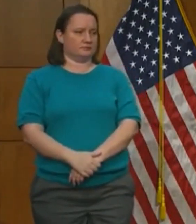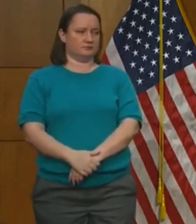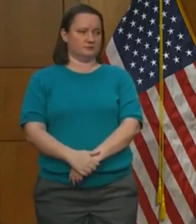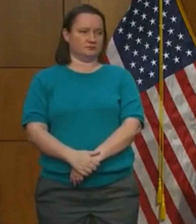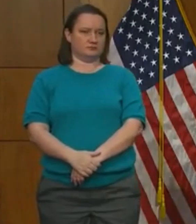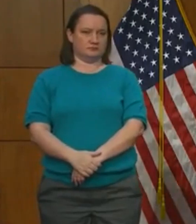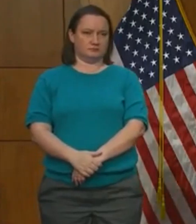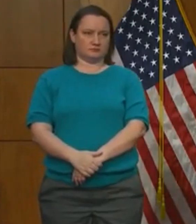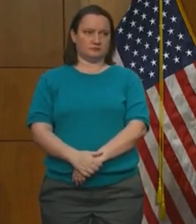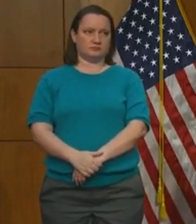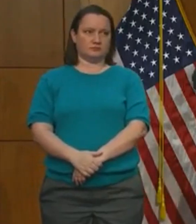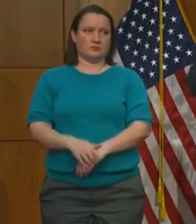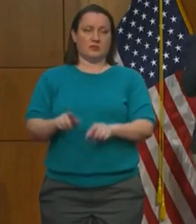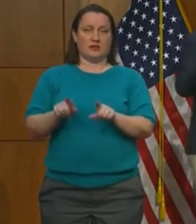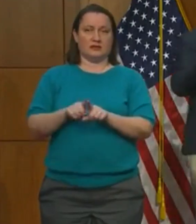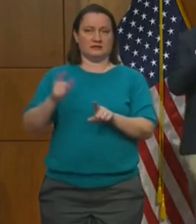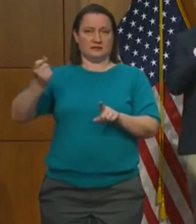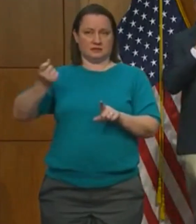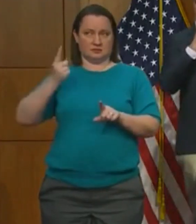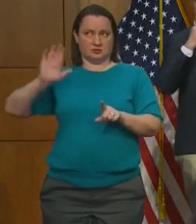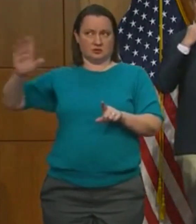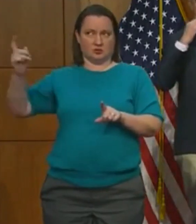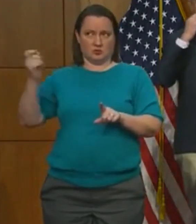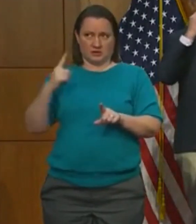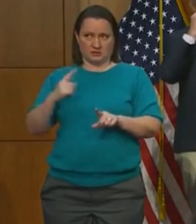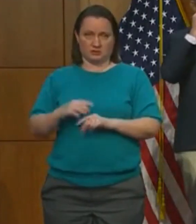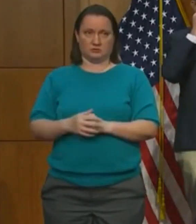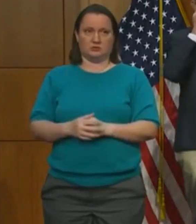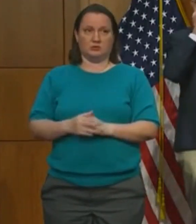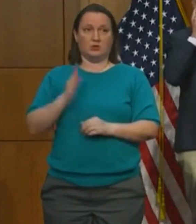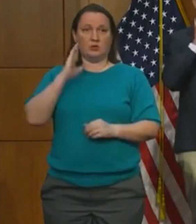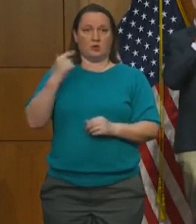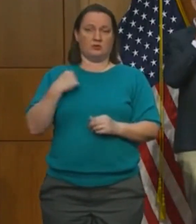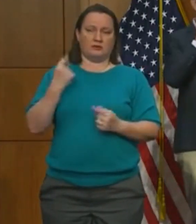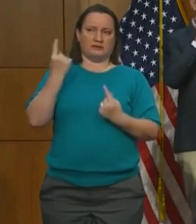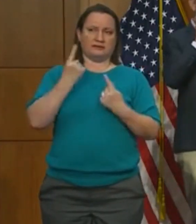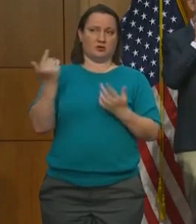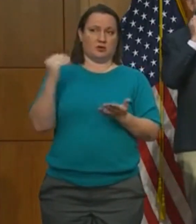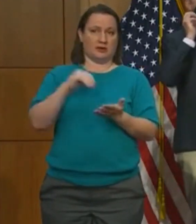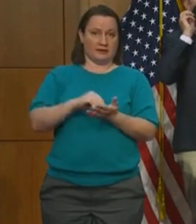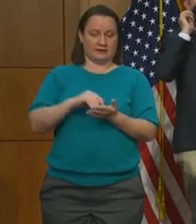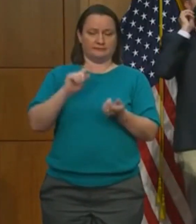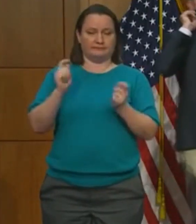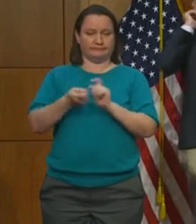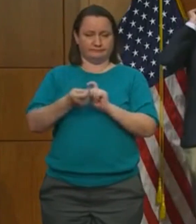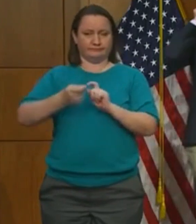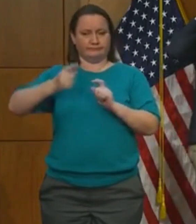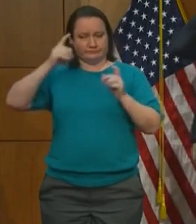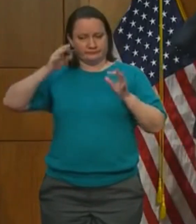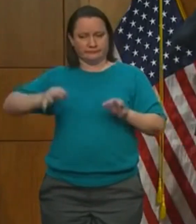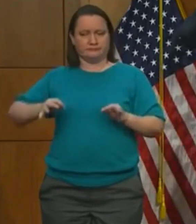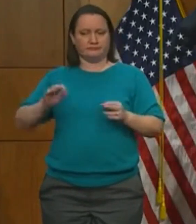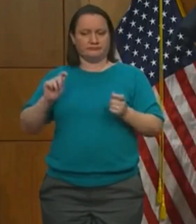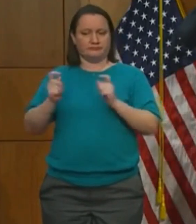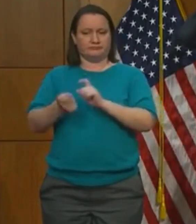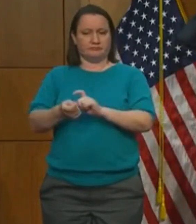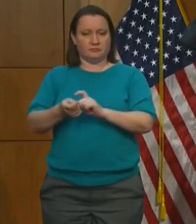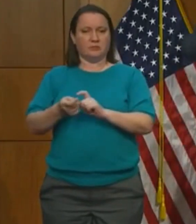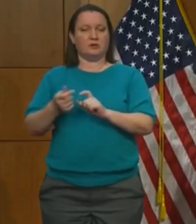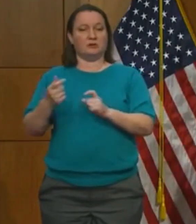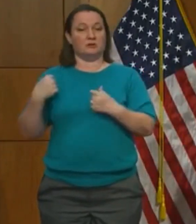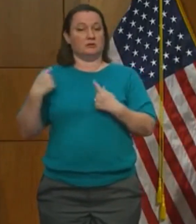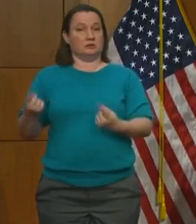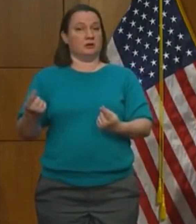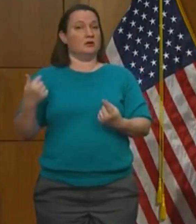So as I understand the question, it's whether we will reconsider our policy regarding stating the